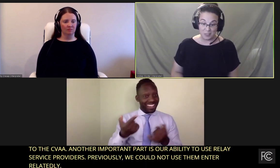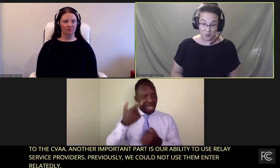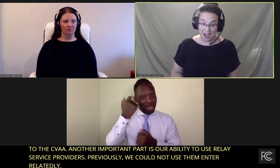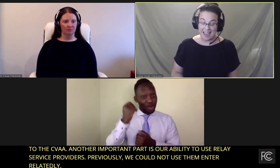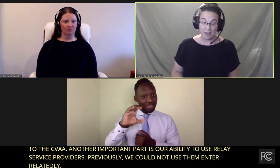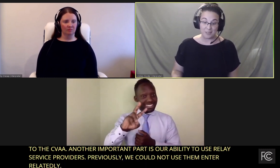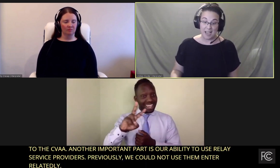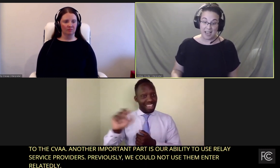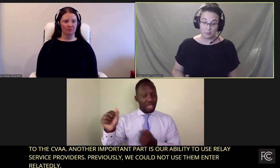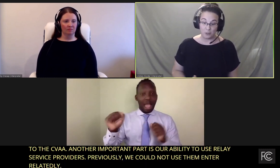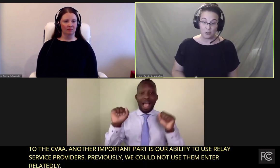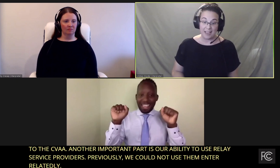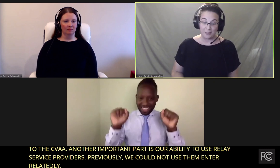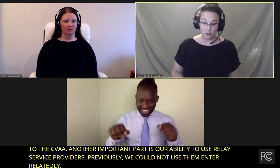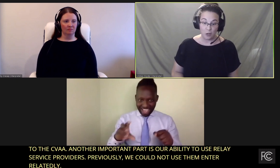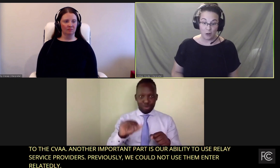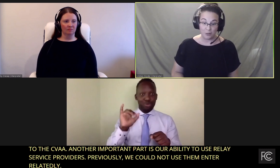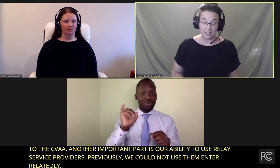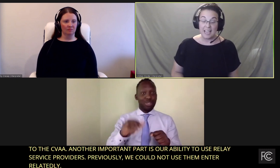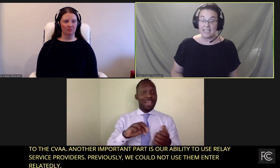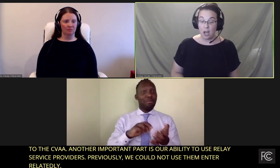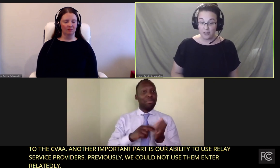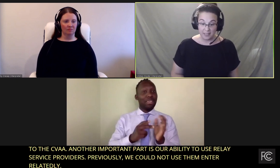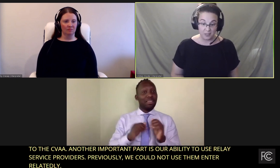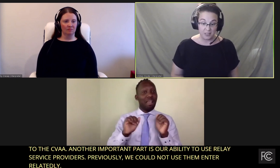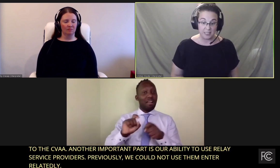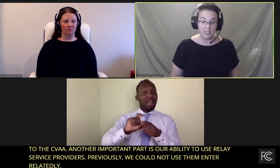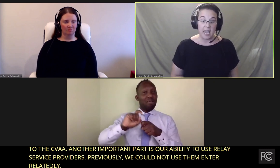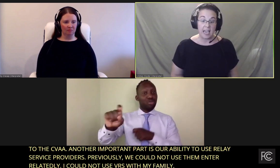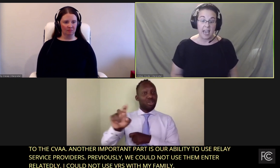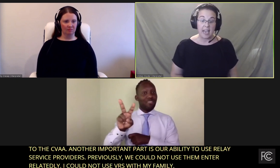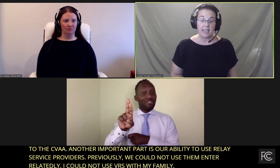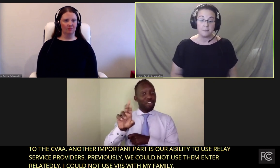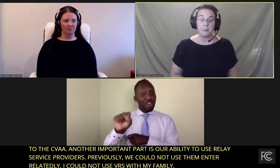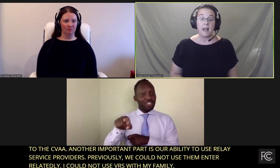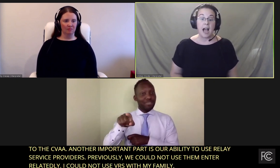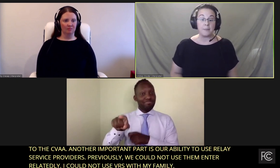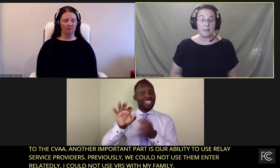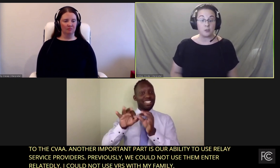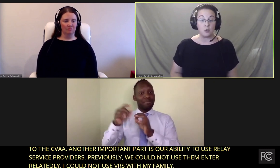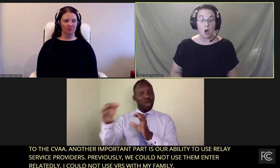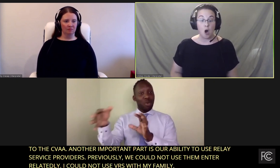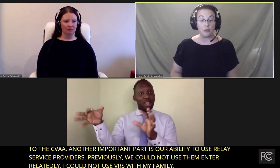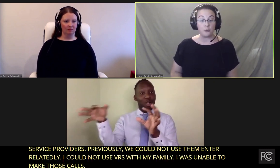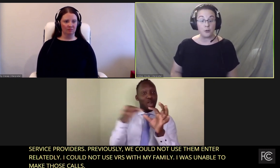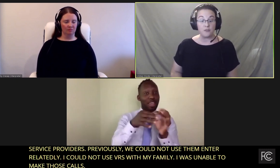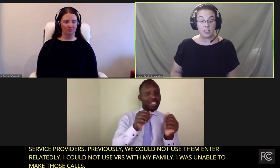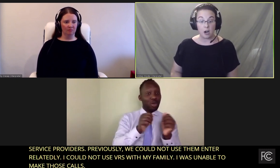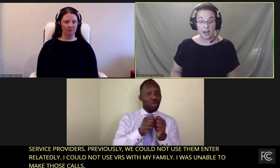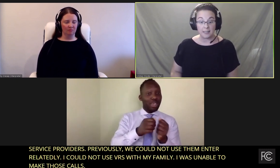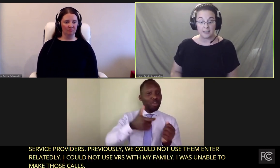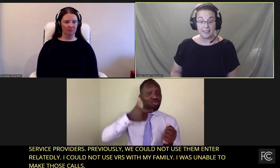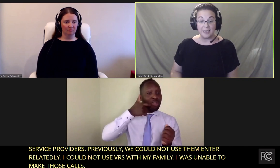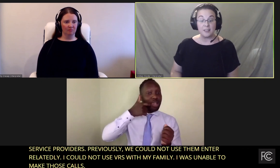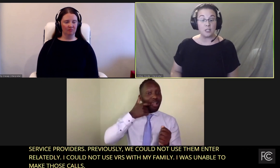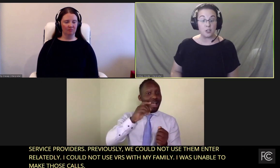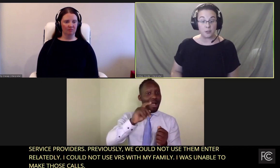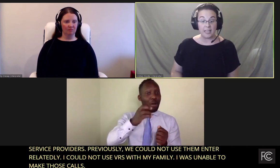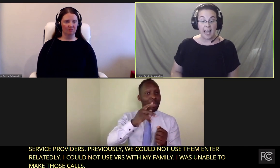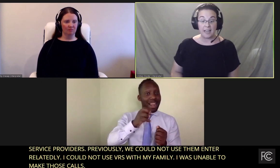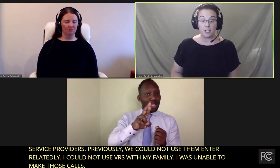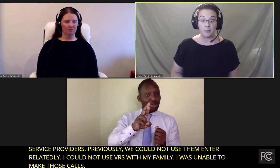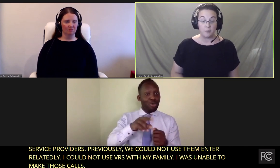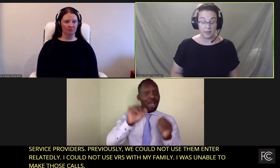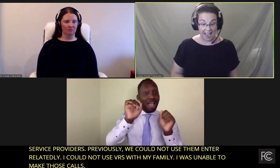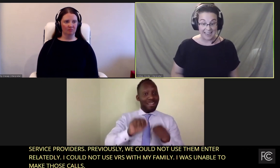use TTY, I was not able to make those calls. Now, thanks to the CVAA, I'm able to call through VRS. The